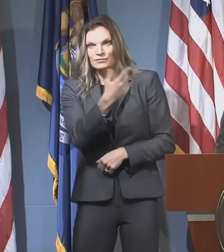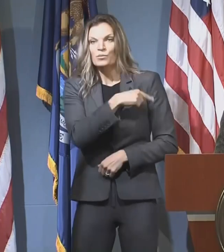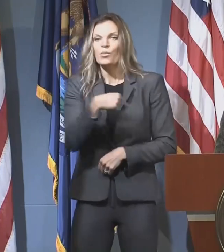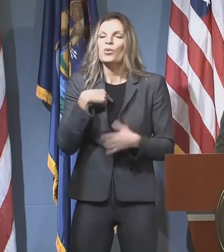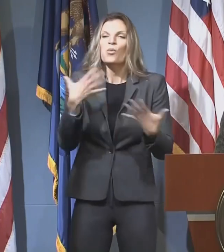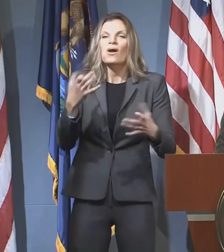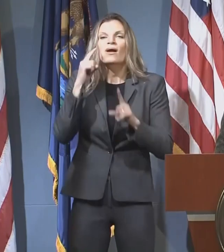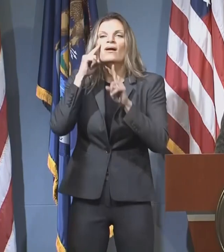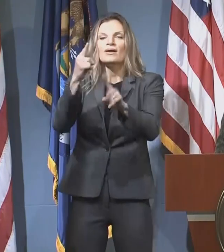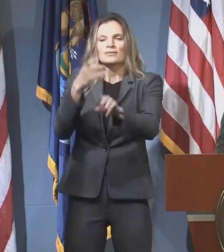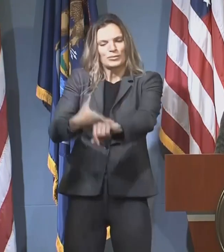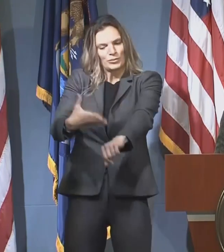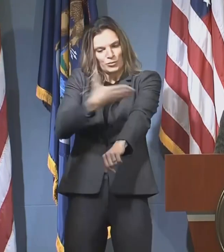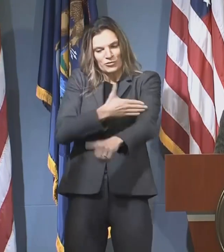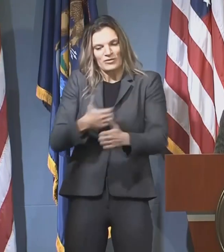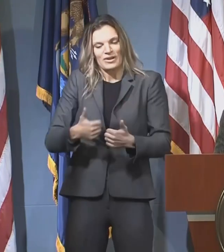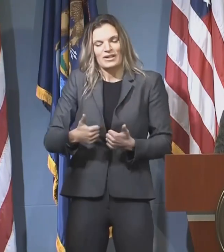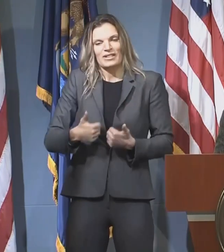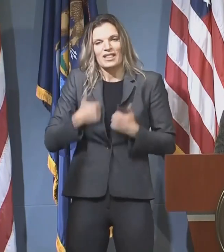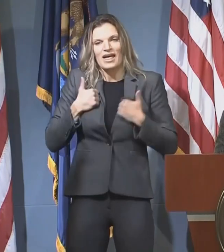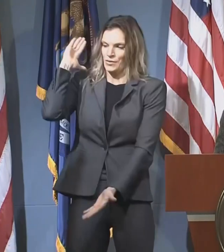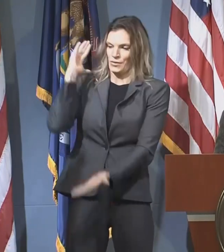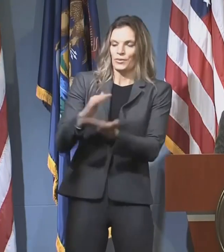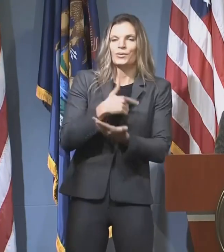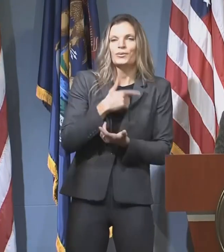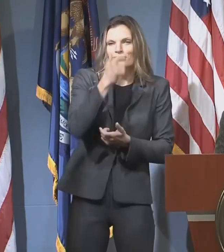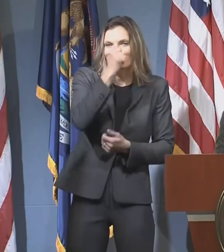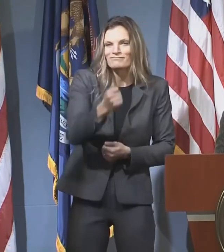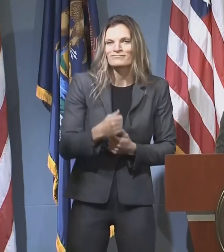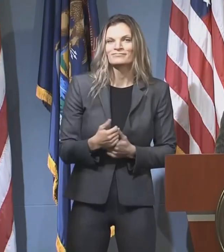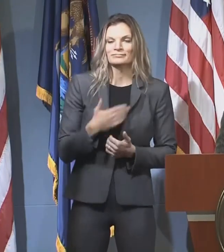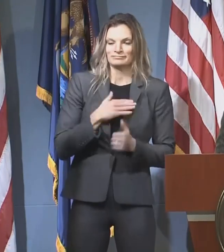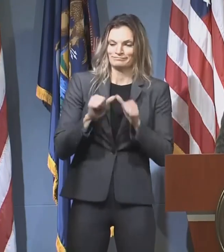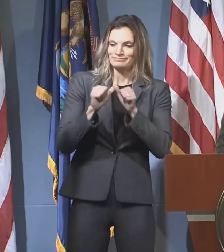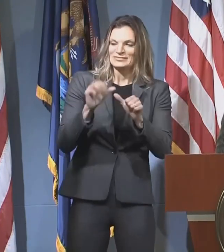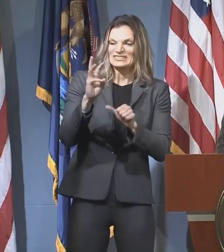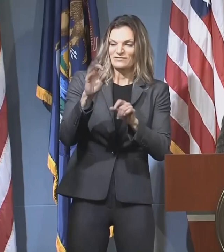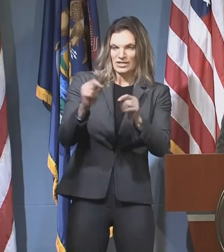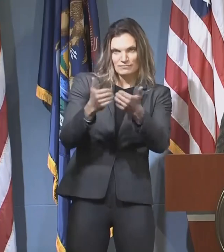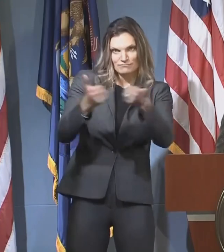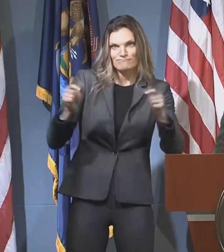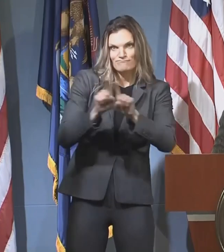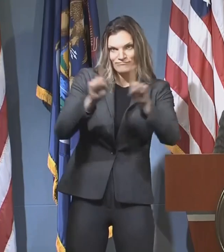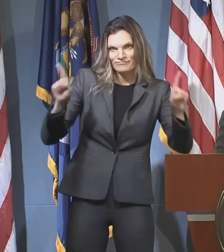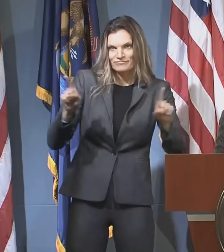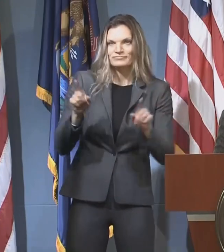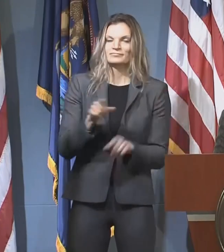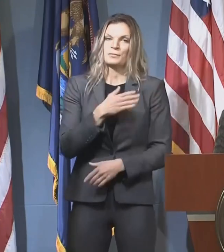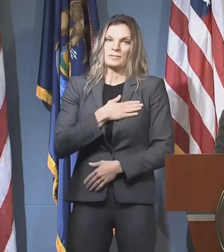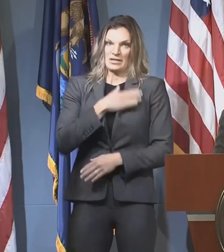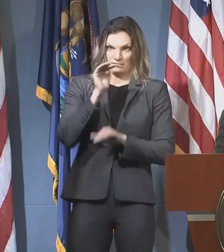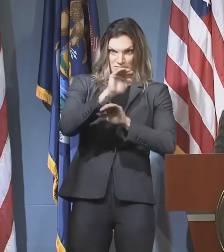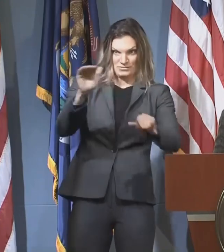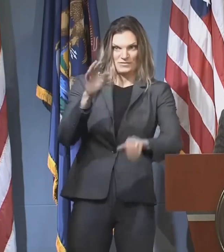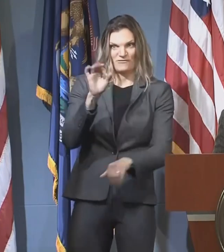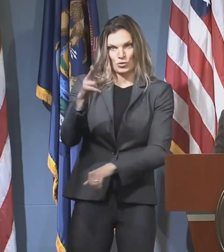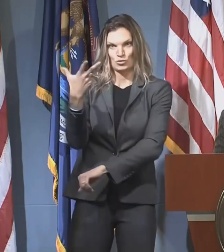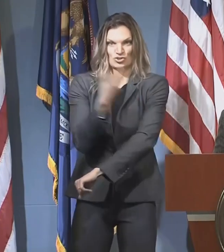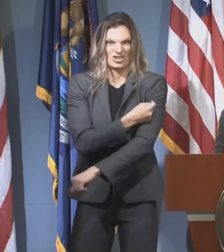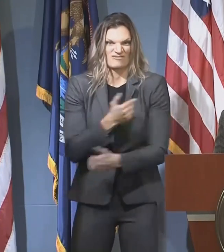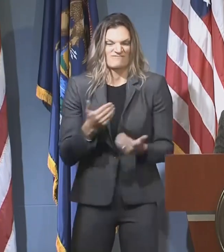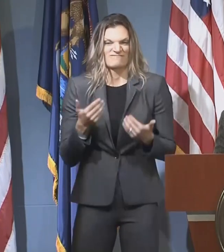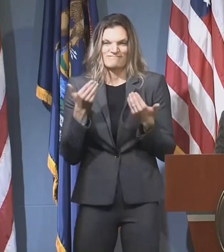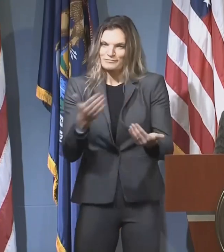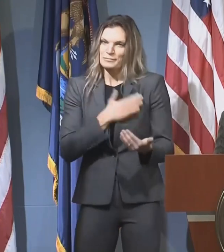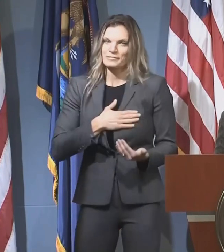forward. So wear your mask appropriately, wash your hands, keep six feet of distance, and of course, get your flu shot this season. And with